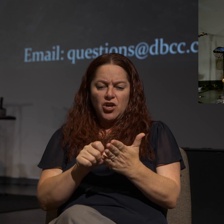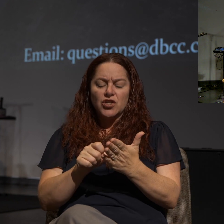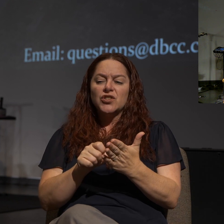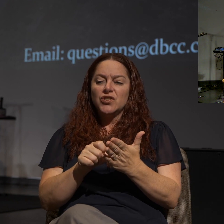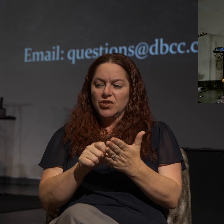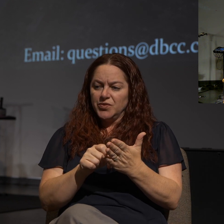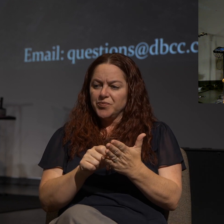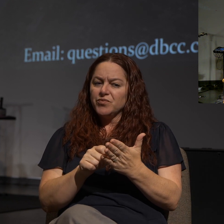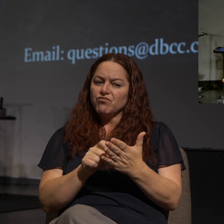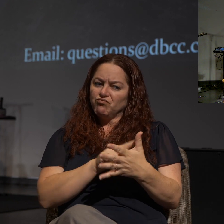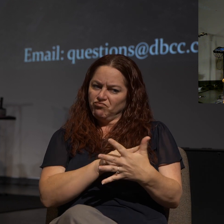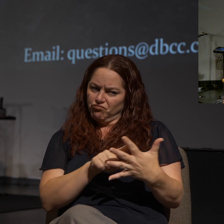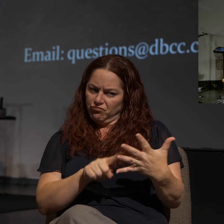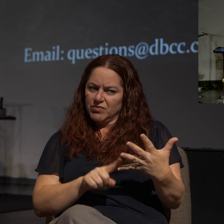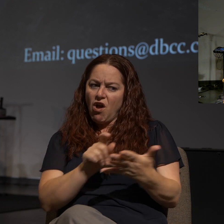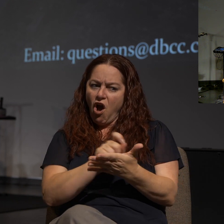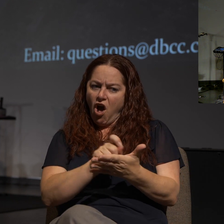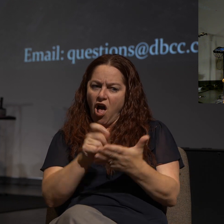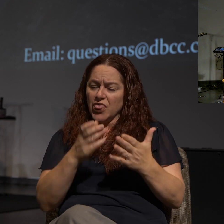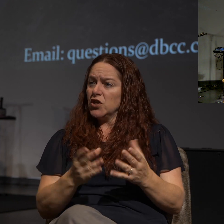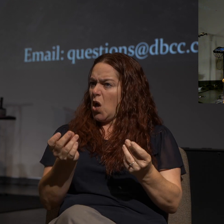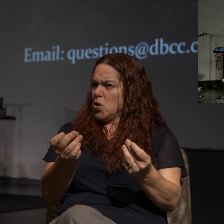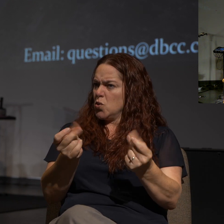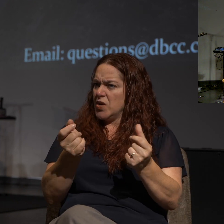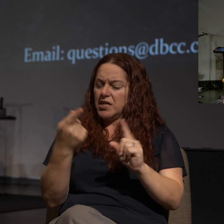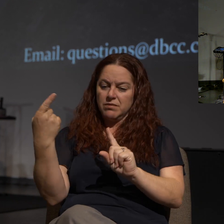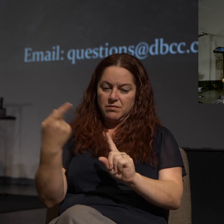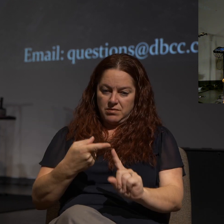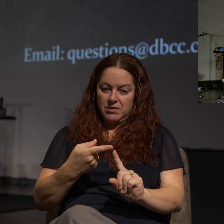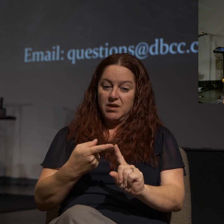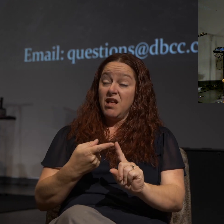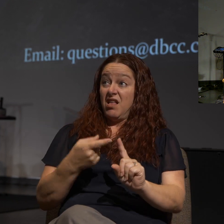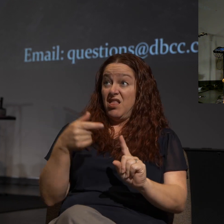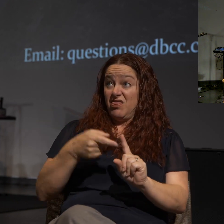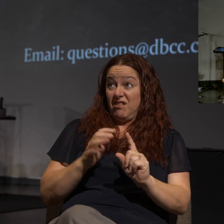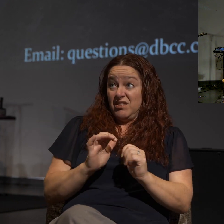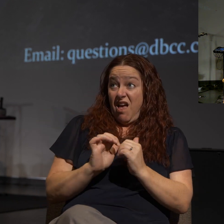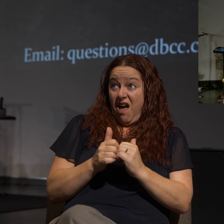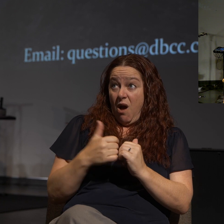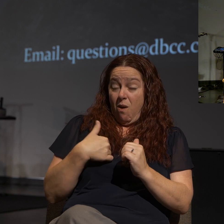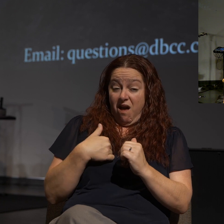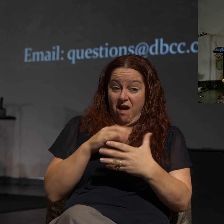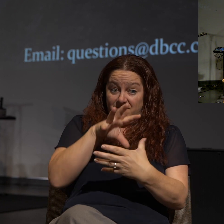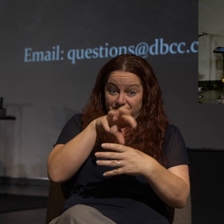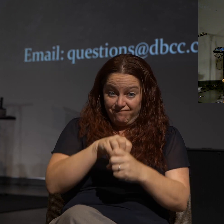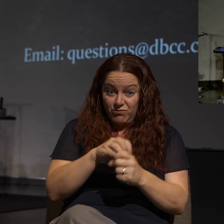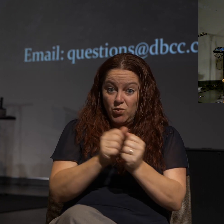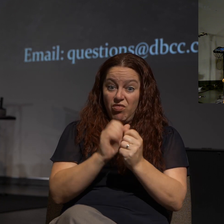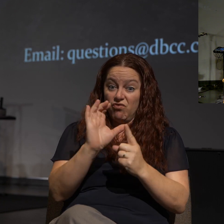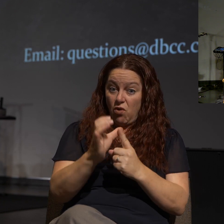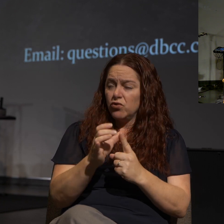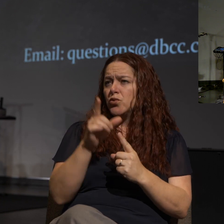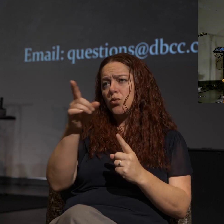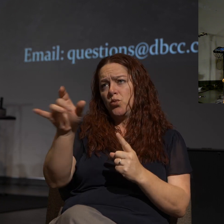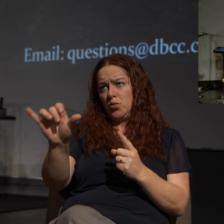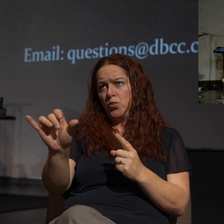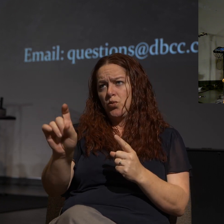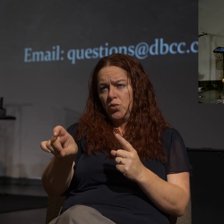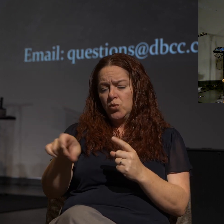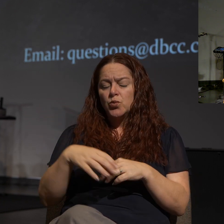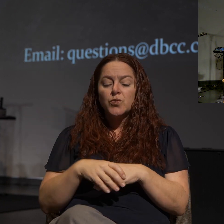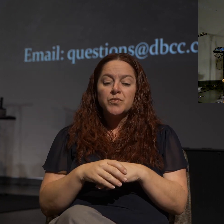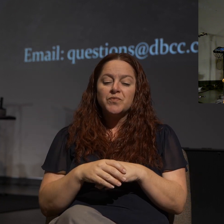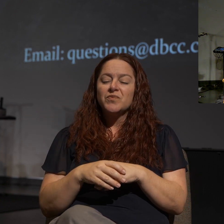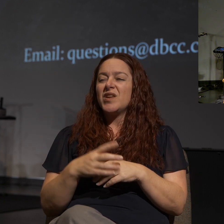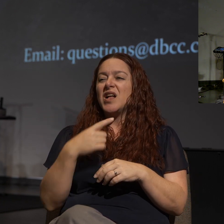where these authors are very quick to point out that this is the way they engaged culture and how we should as well. Let me share a few